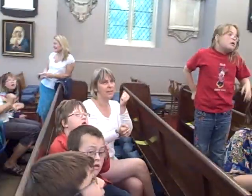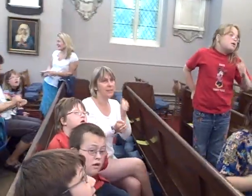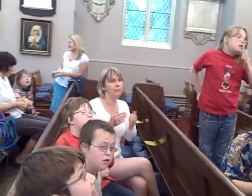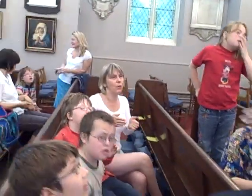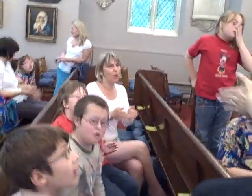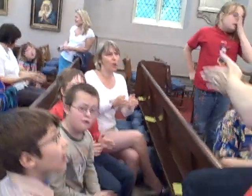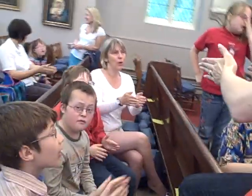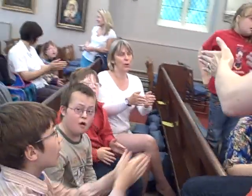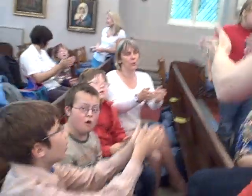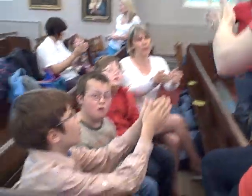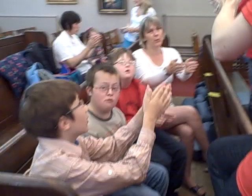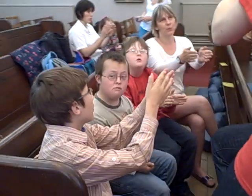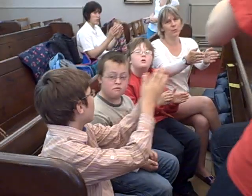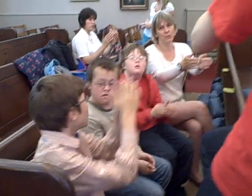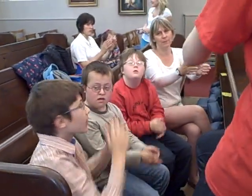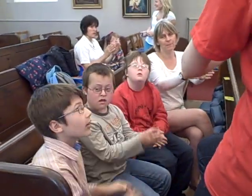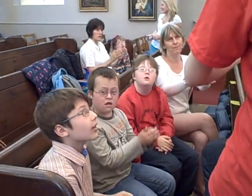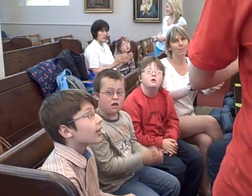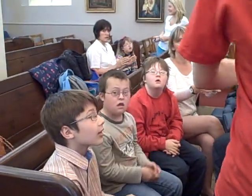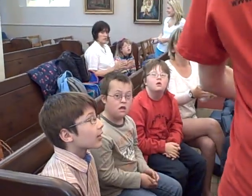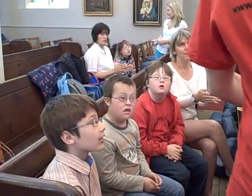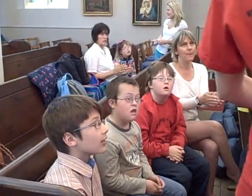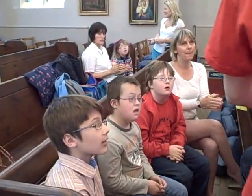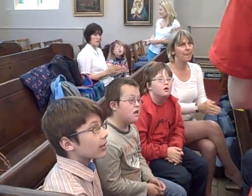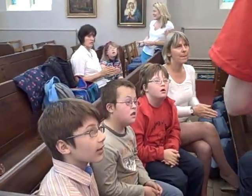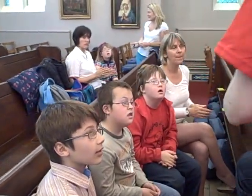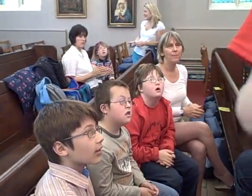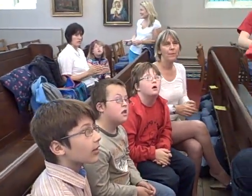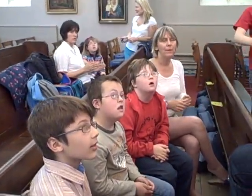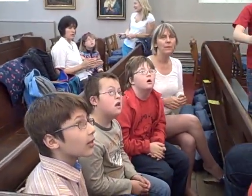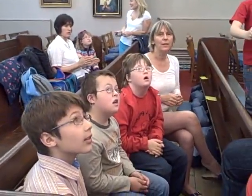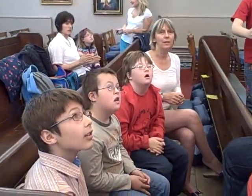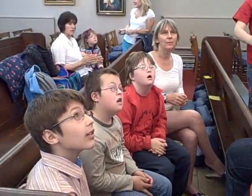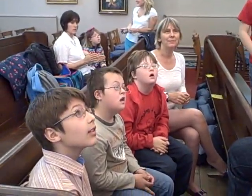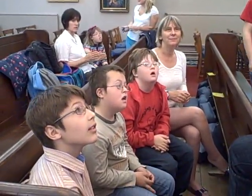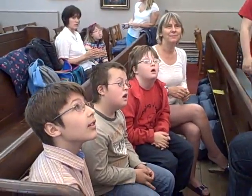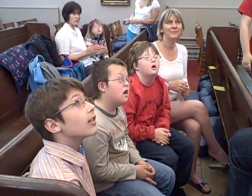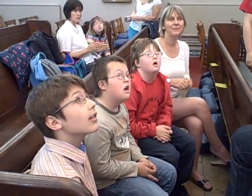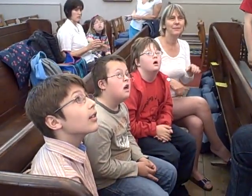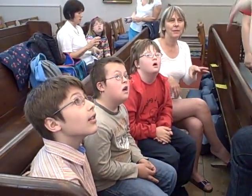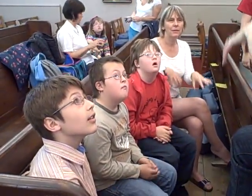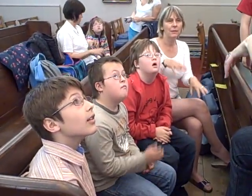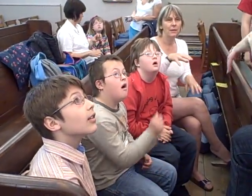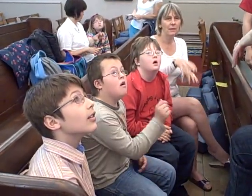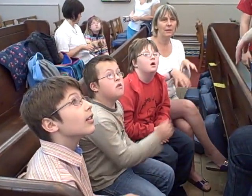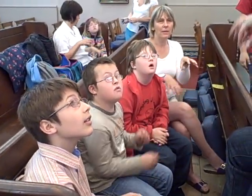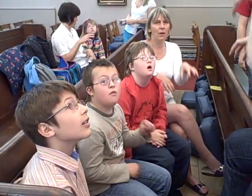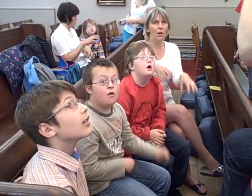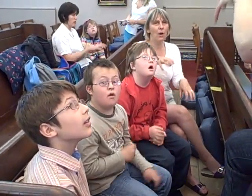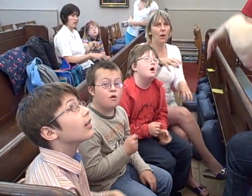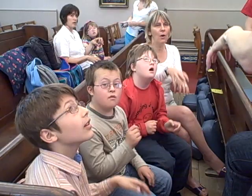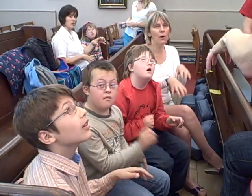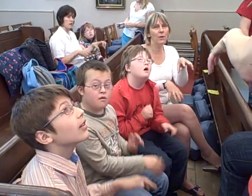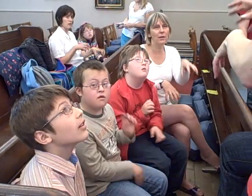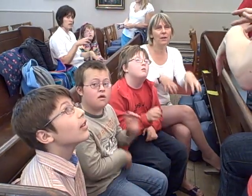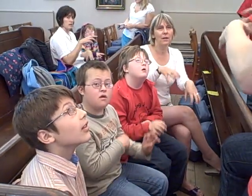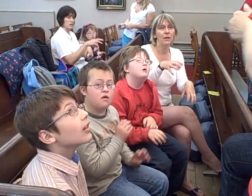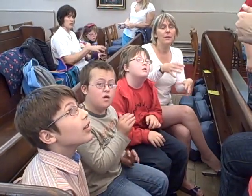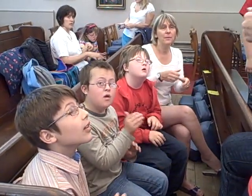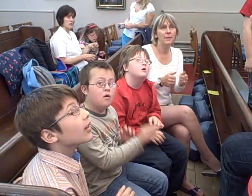road, you've got a pond planting on wood with